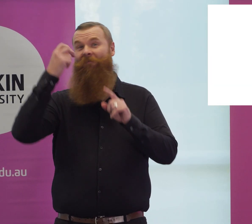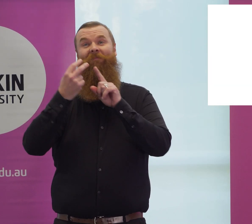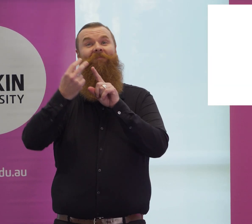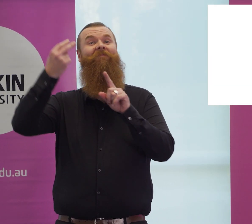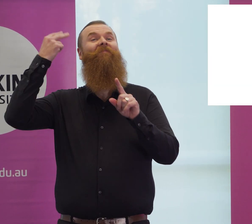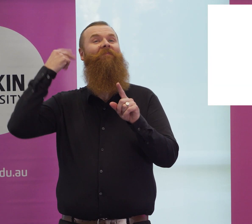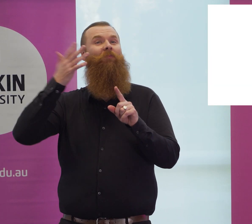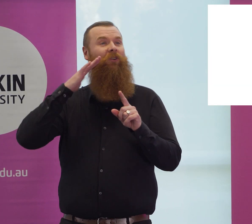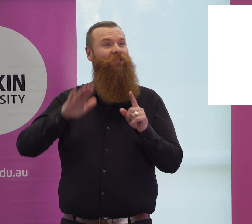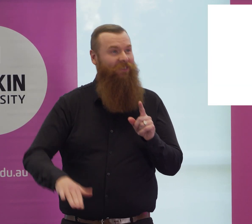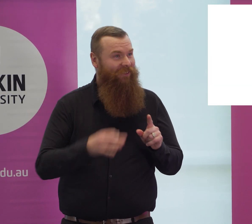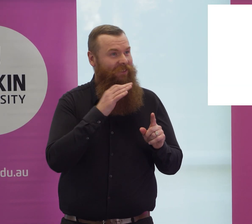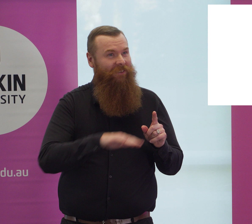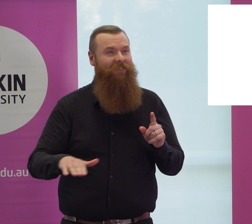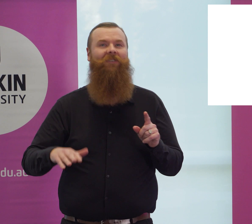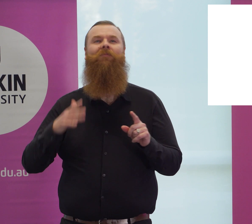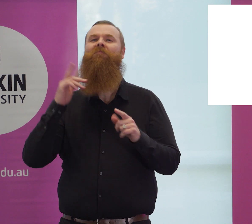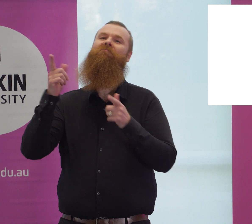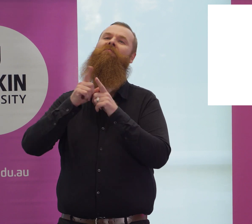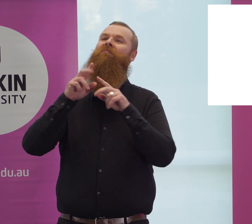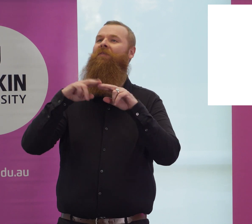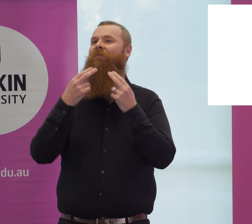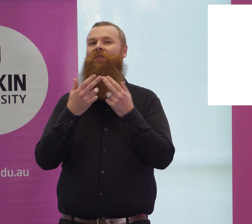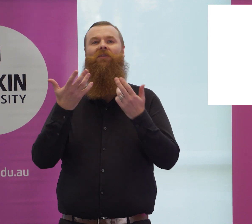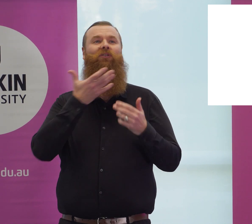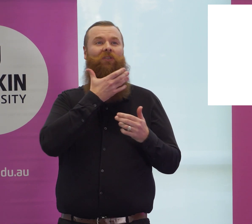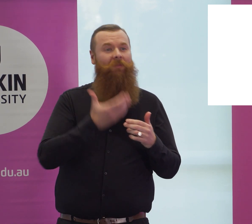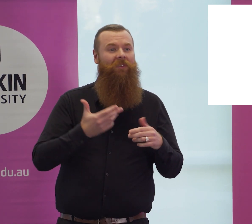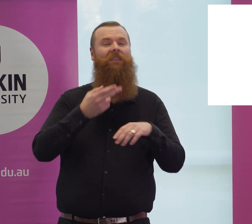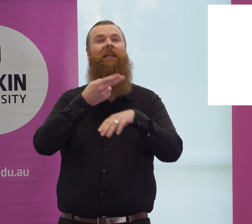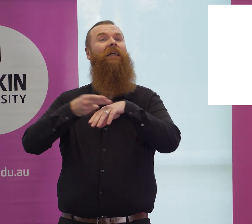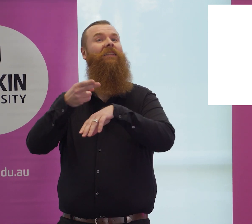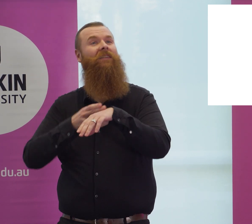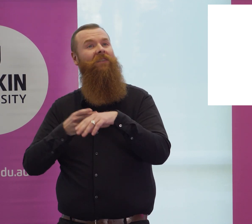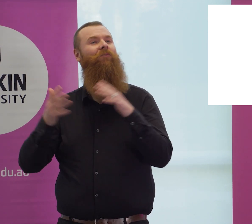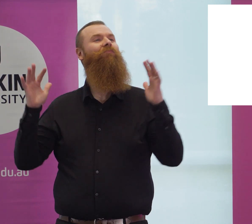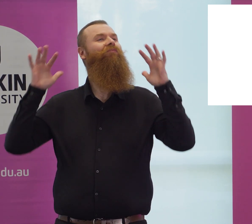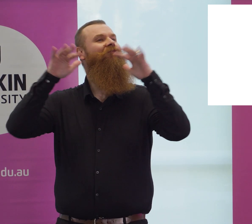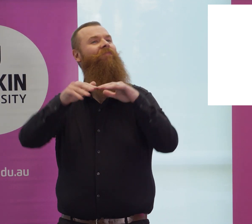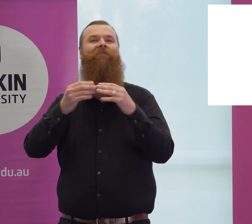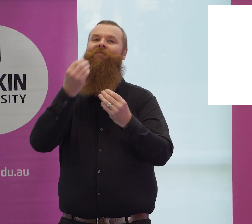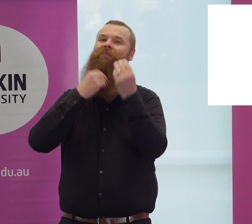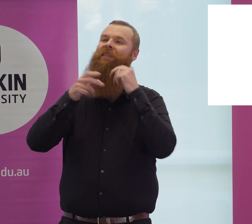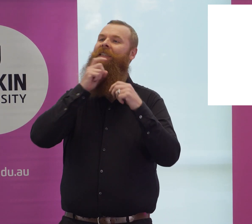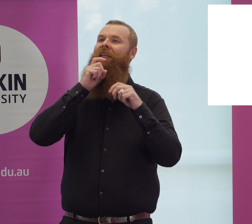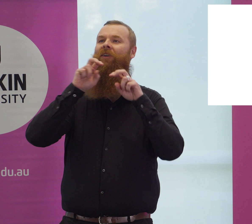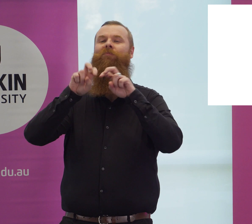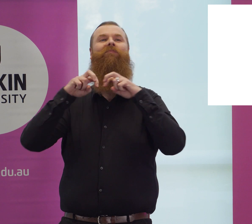Do you remember those times growing up? Christmas, Easter, family gatherings,